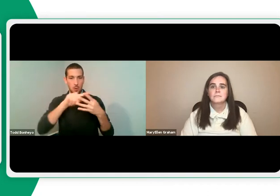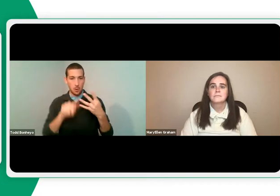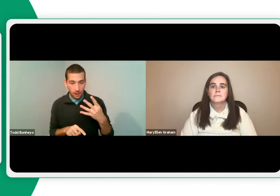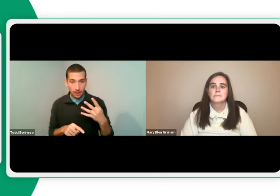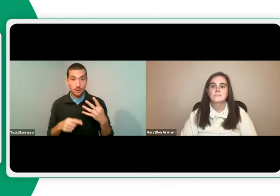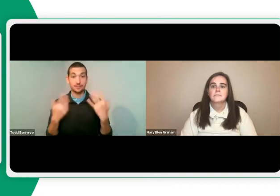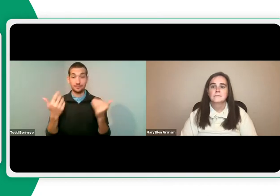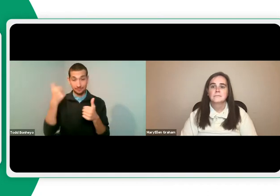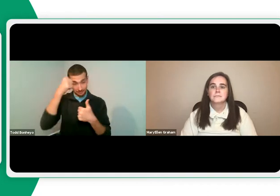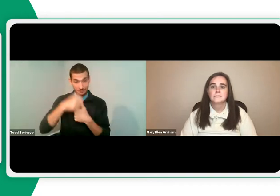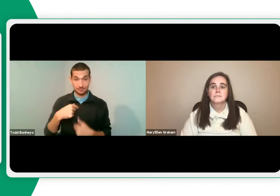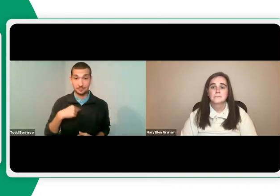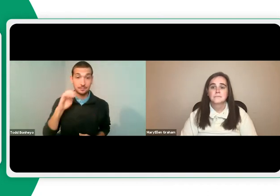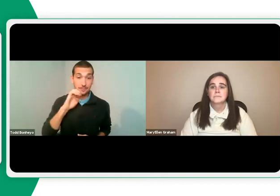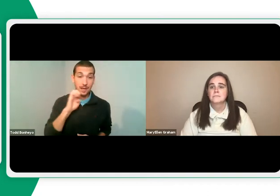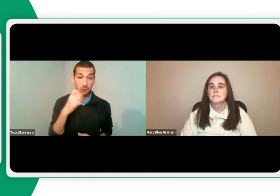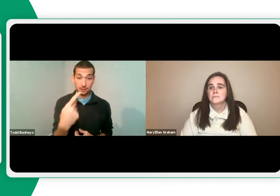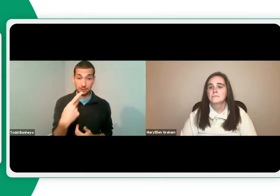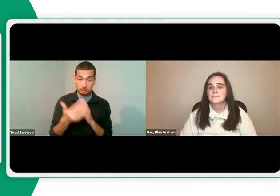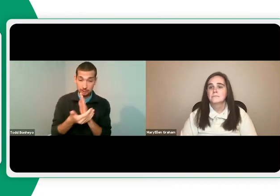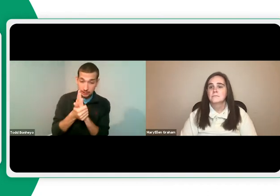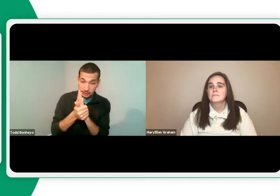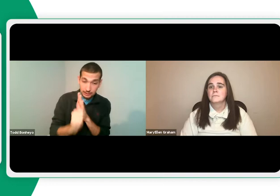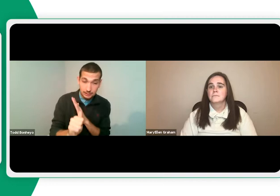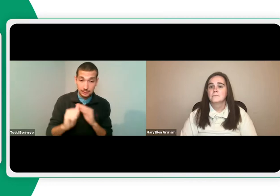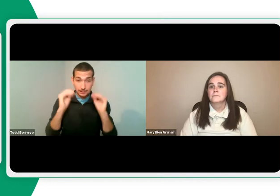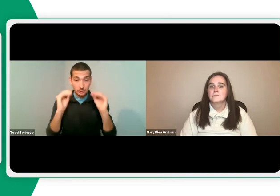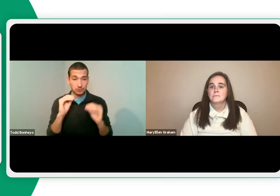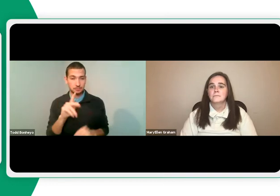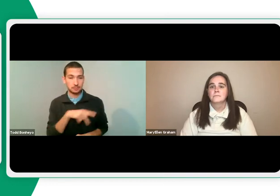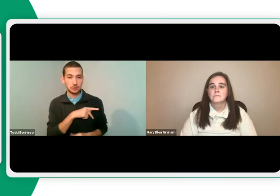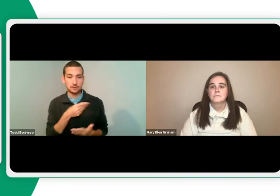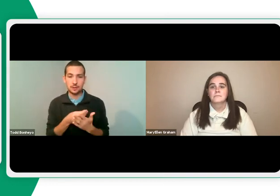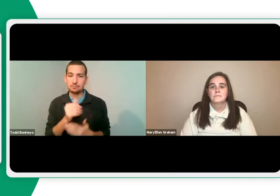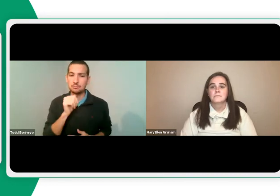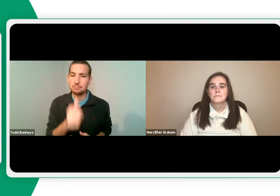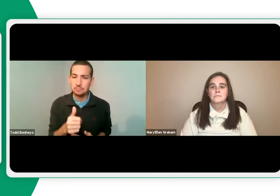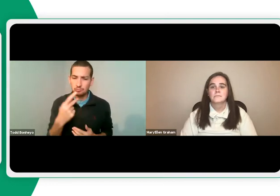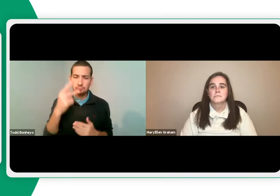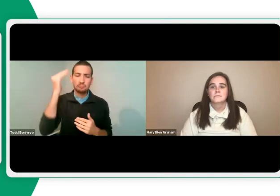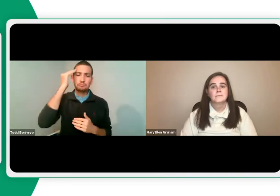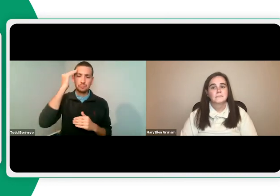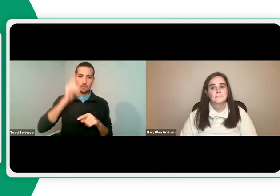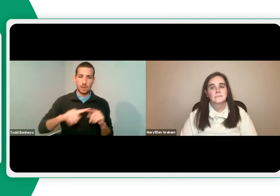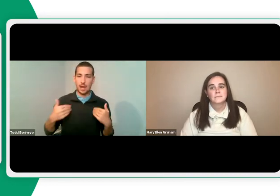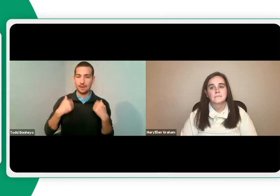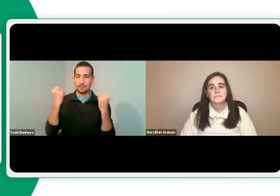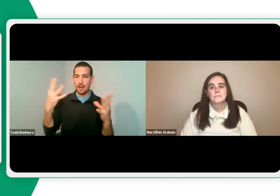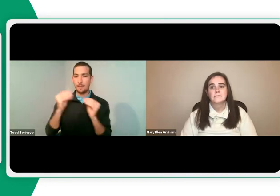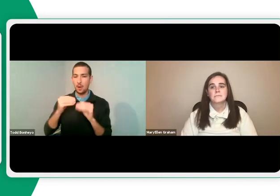remotely. So keep in mind, those are the four goals for tonight. And as Mary, Ellen, and I are not specialists in